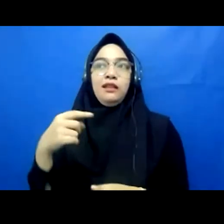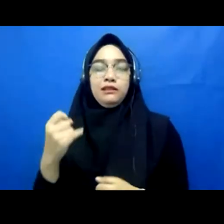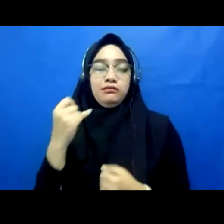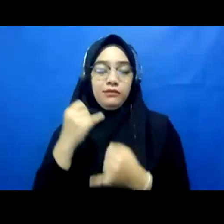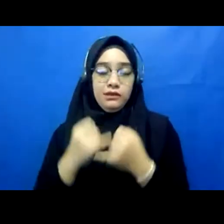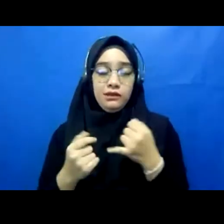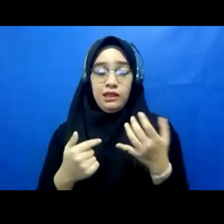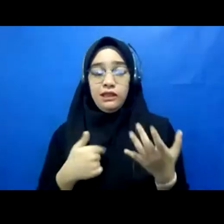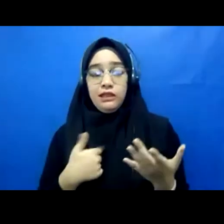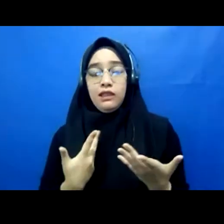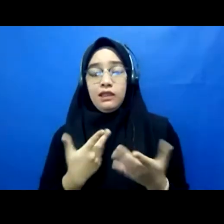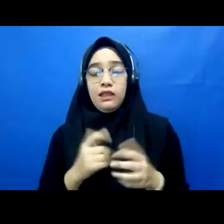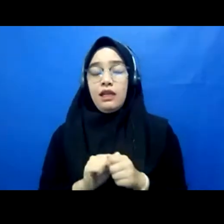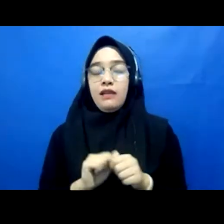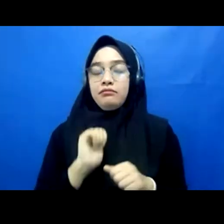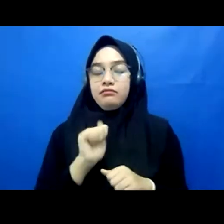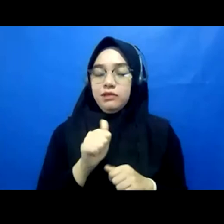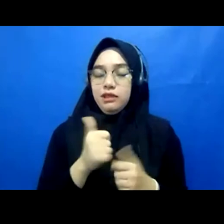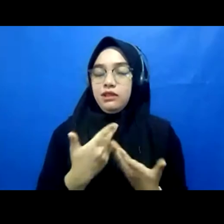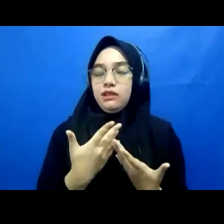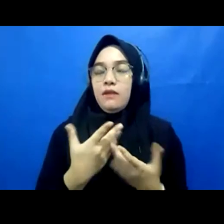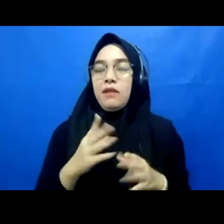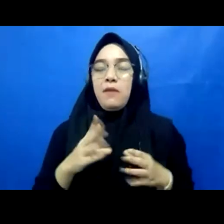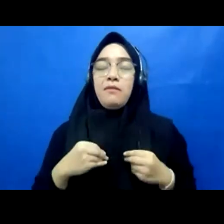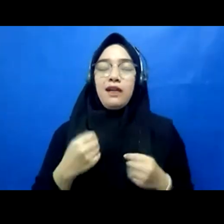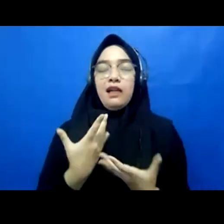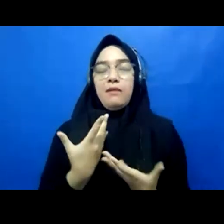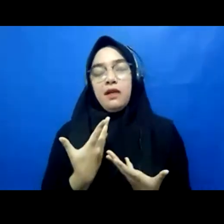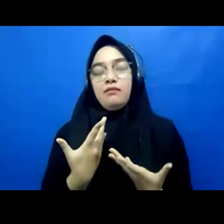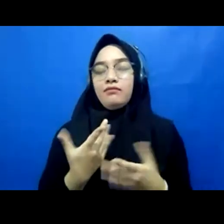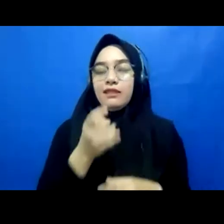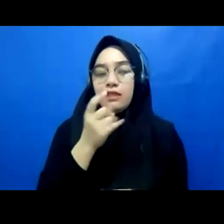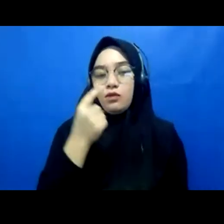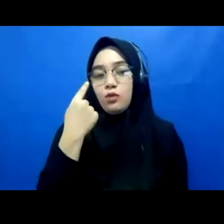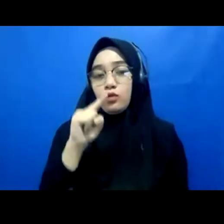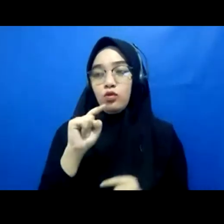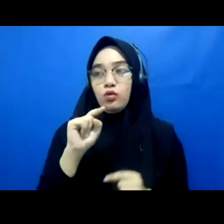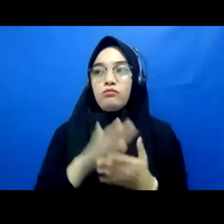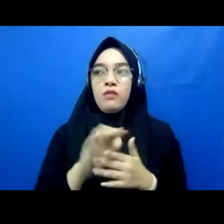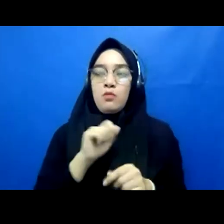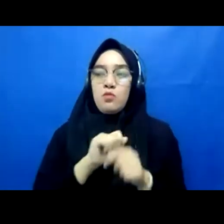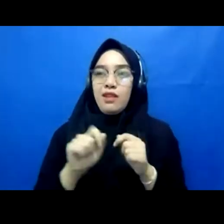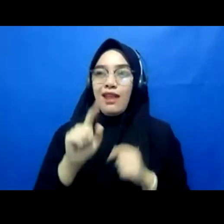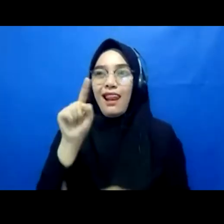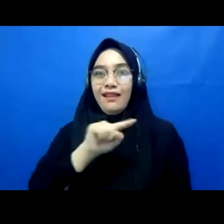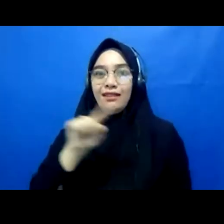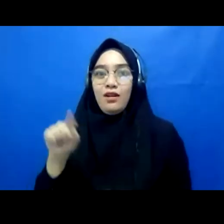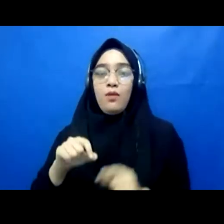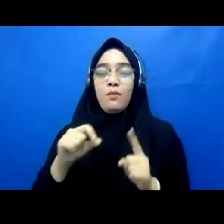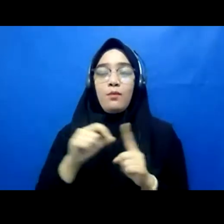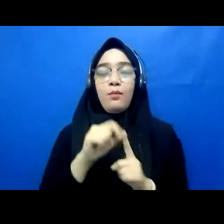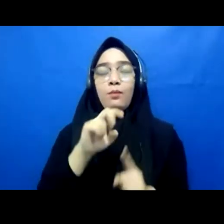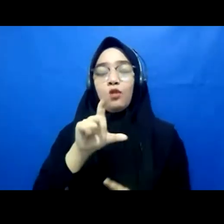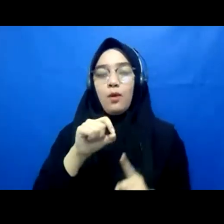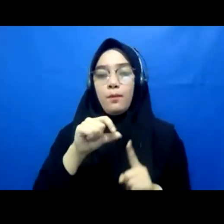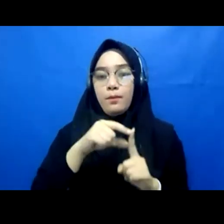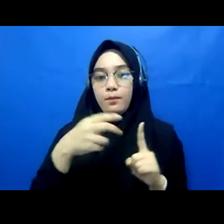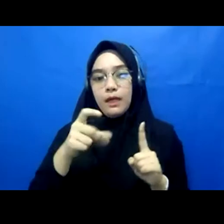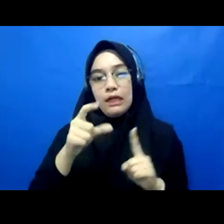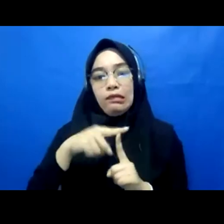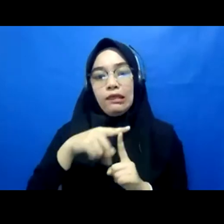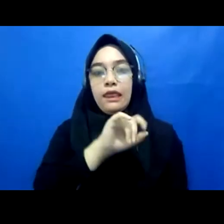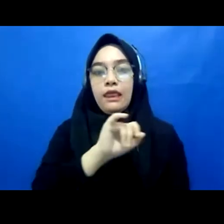create job for them because we are job creator once a person has a job he has a living he got his life